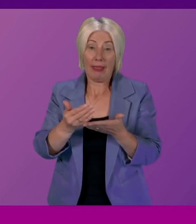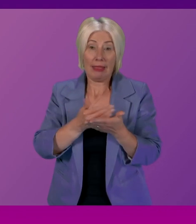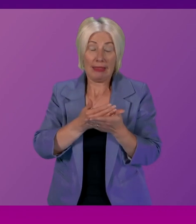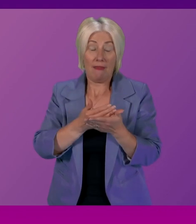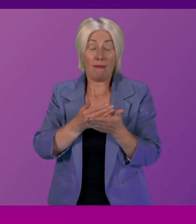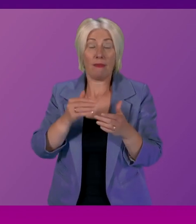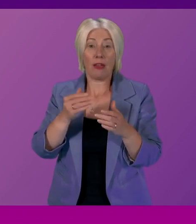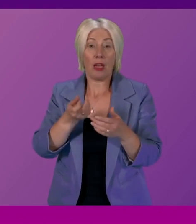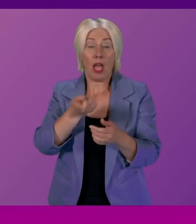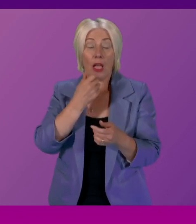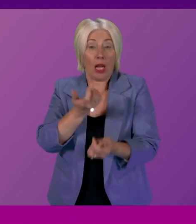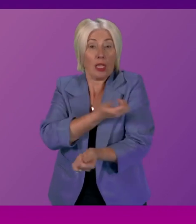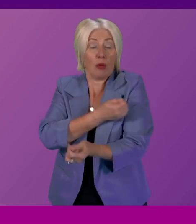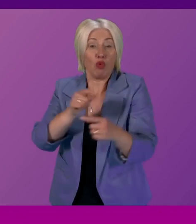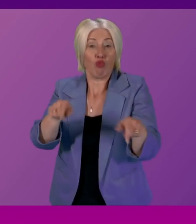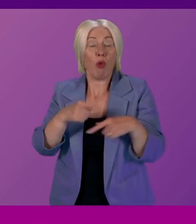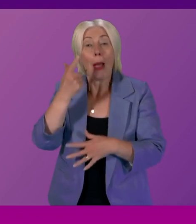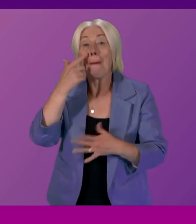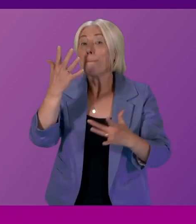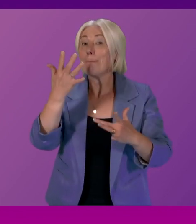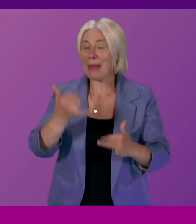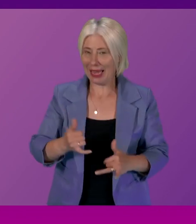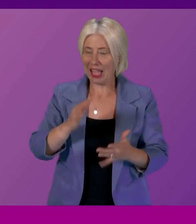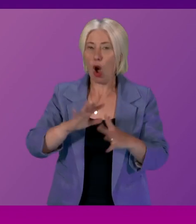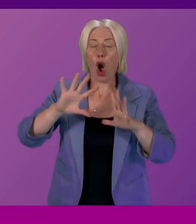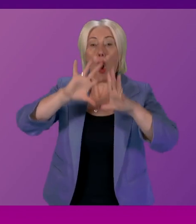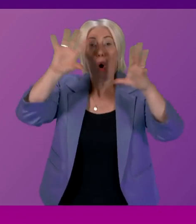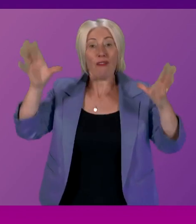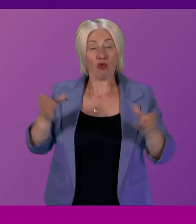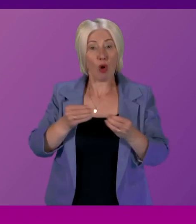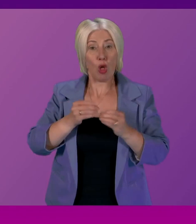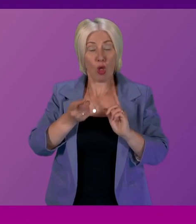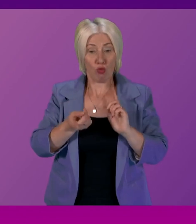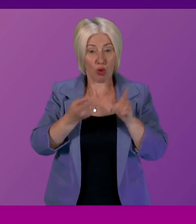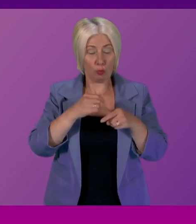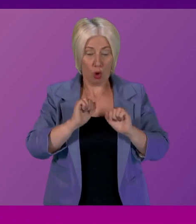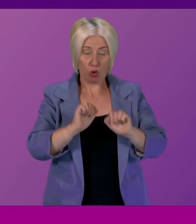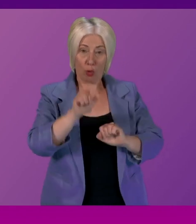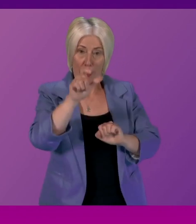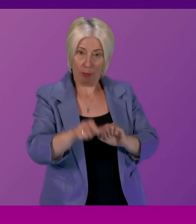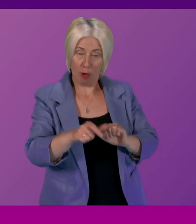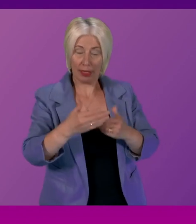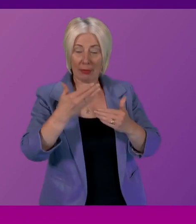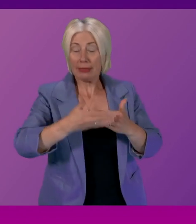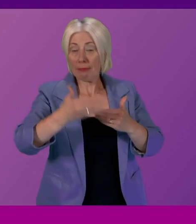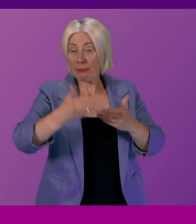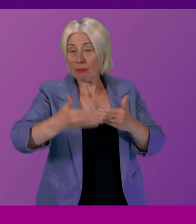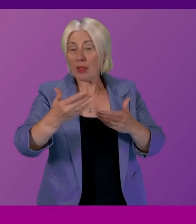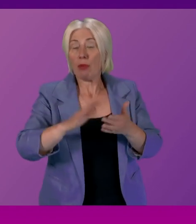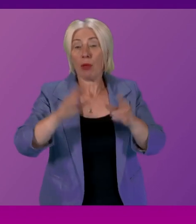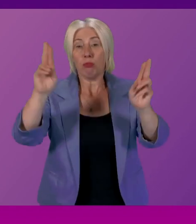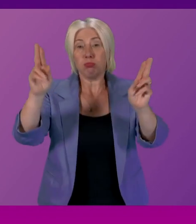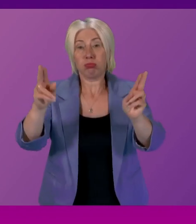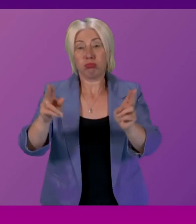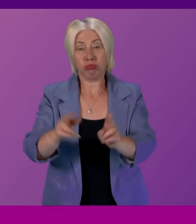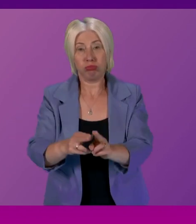pile it in such a way that provides a holistic response that in time might support the elimination of